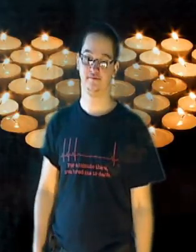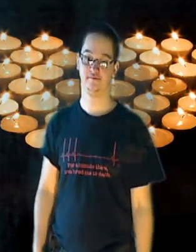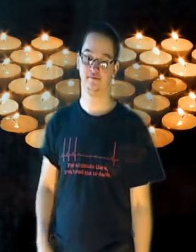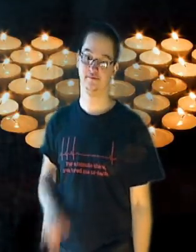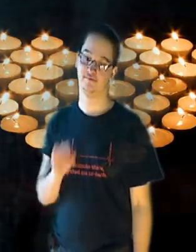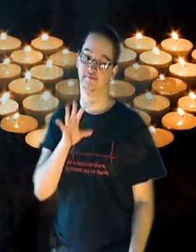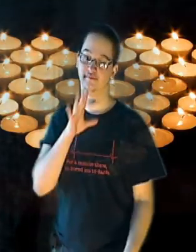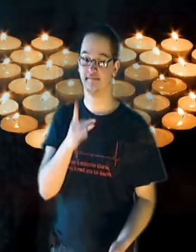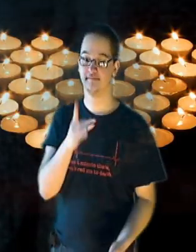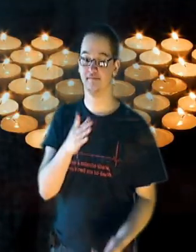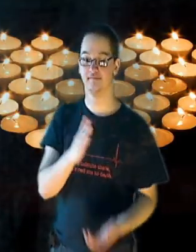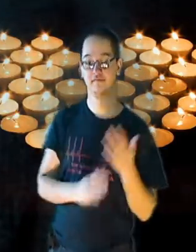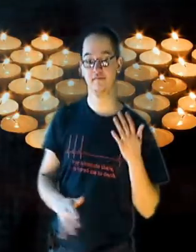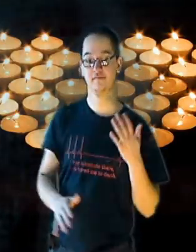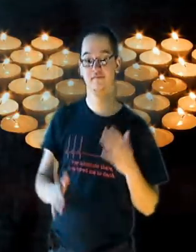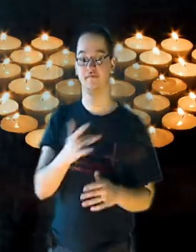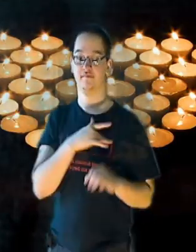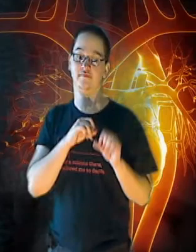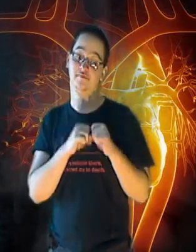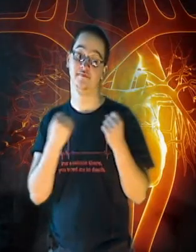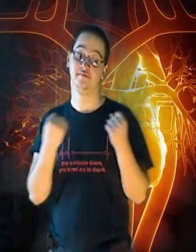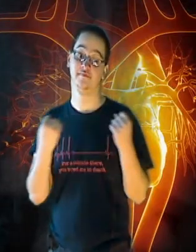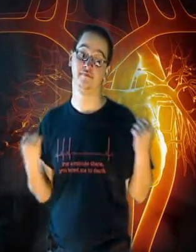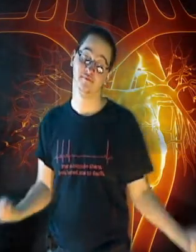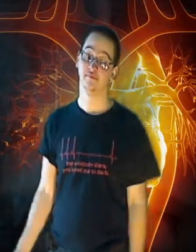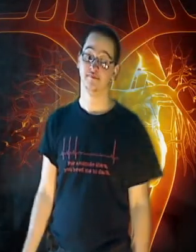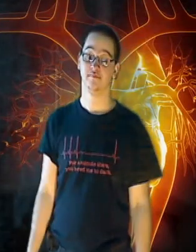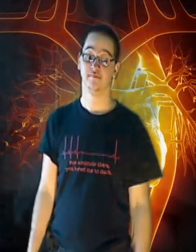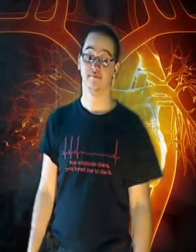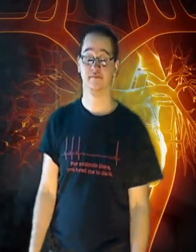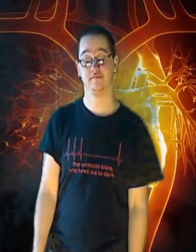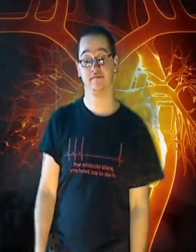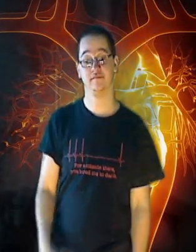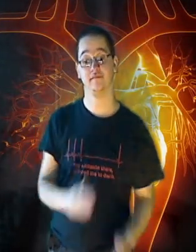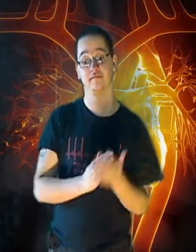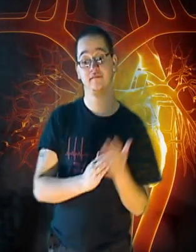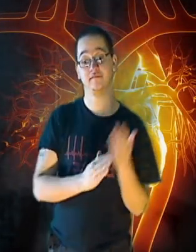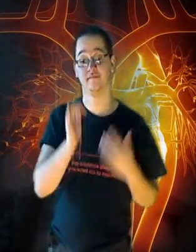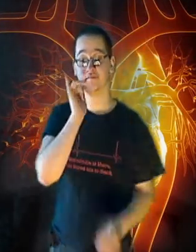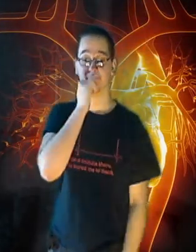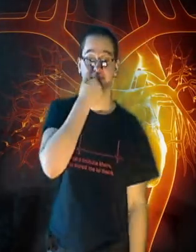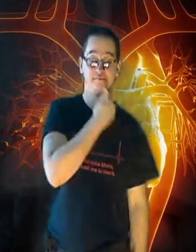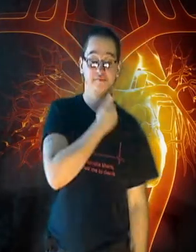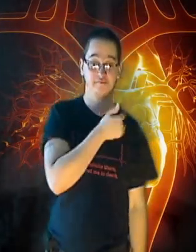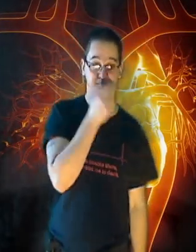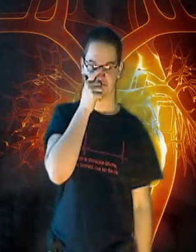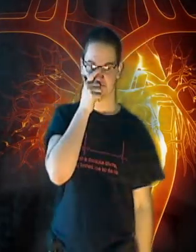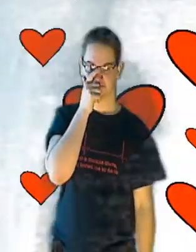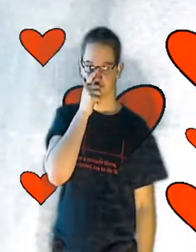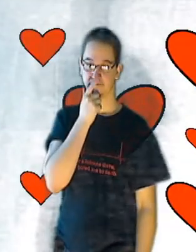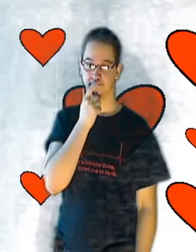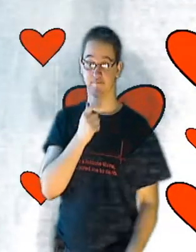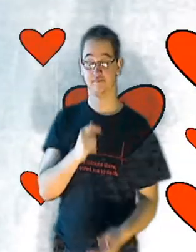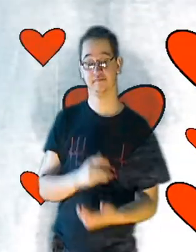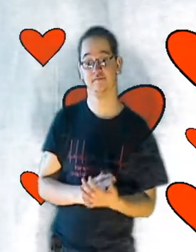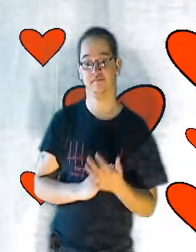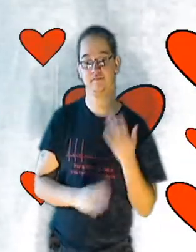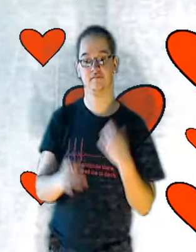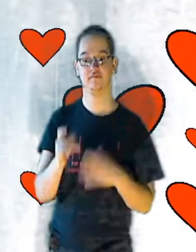you're gonna be somebody's heartbreak, or somebody's mistakes Somebody's first